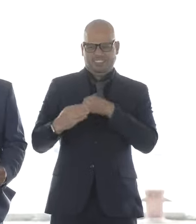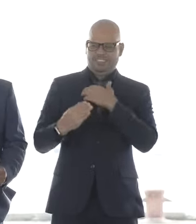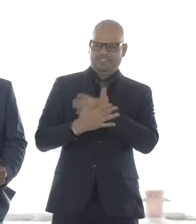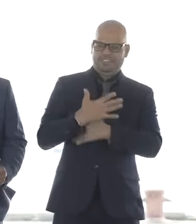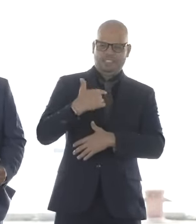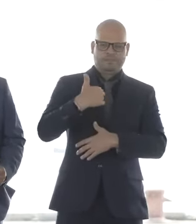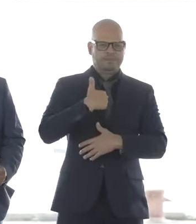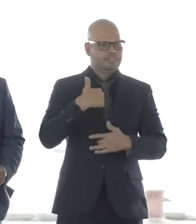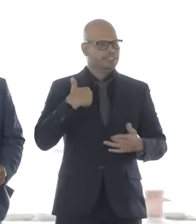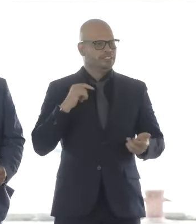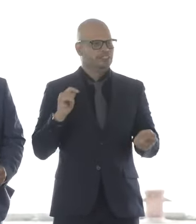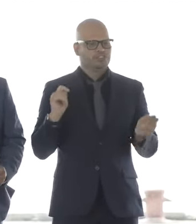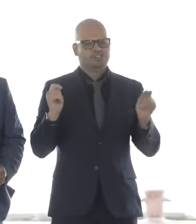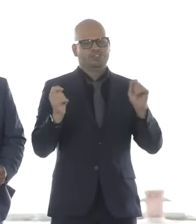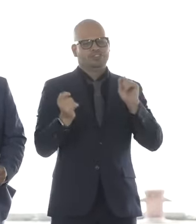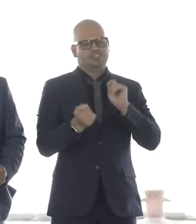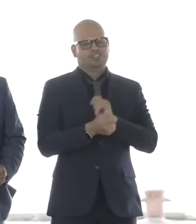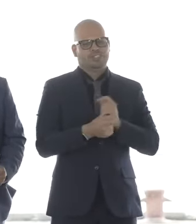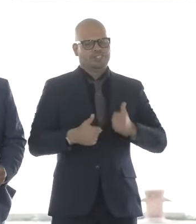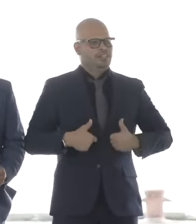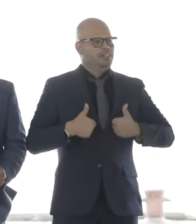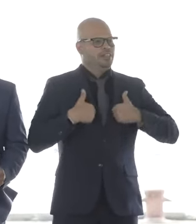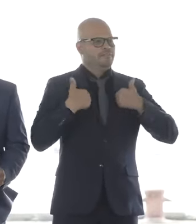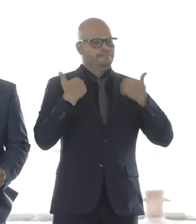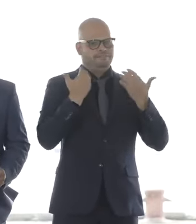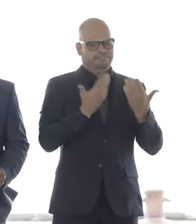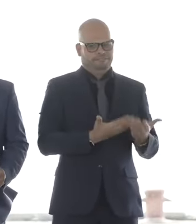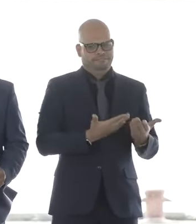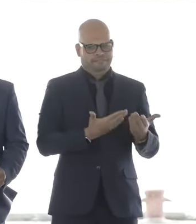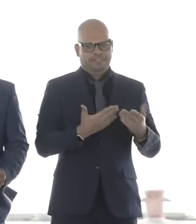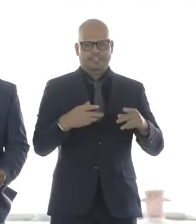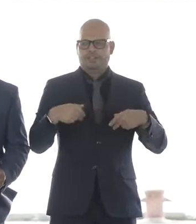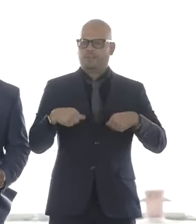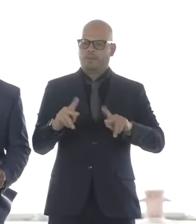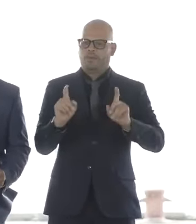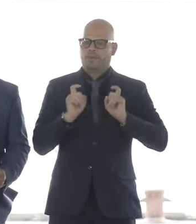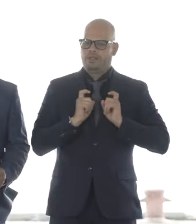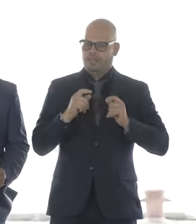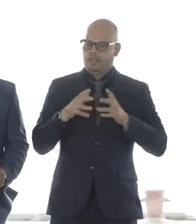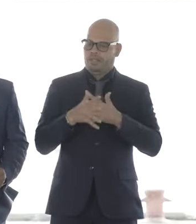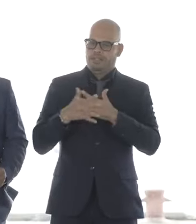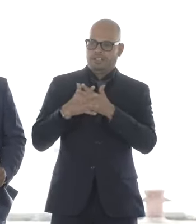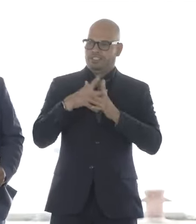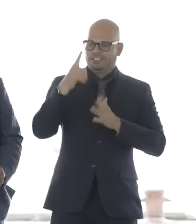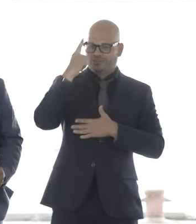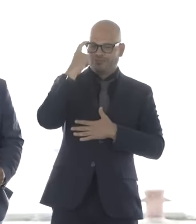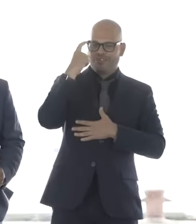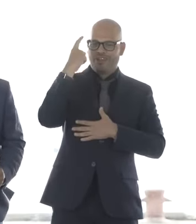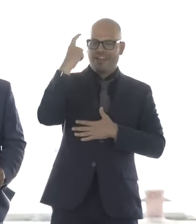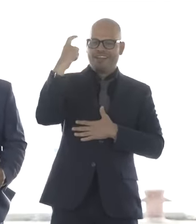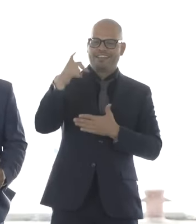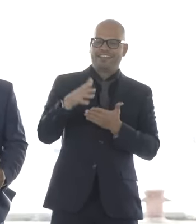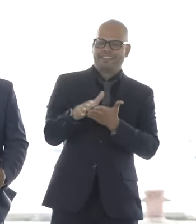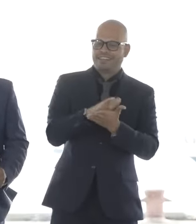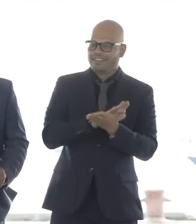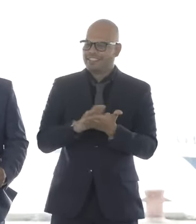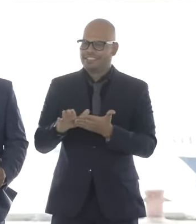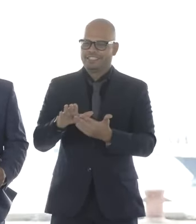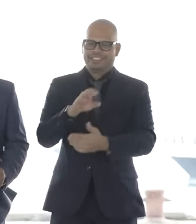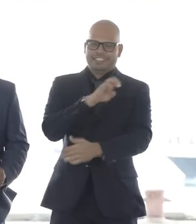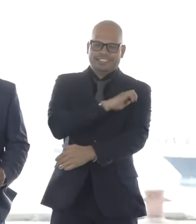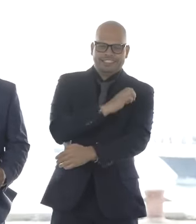life and allowed us to live the American dream in its fullest. And the clean energy jobs that will be created here